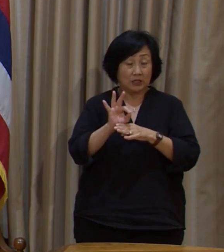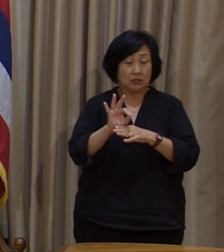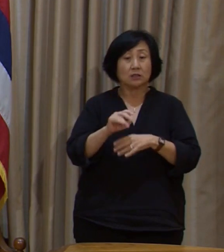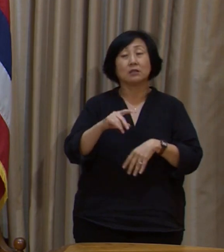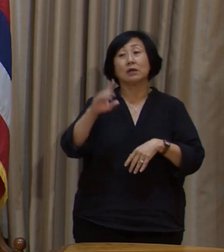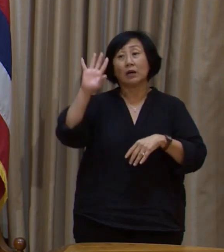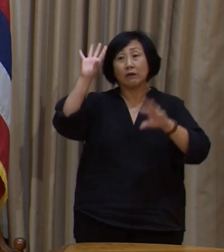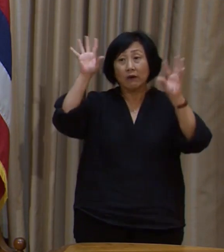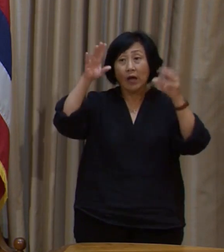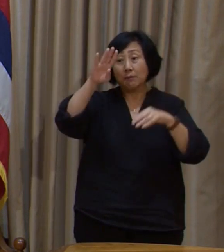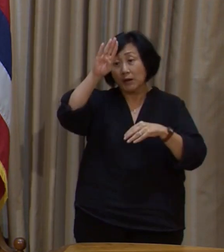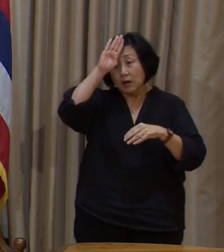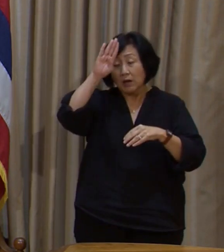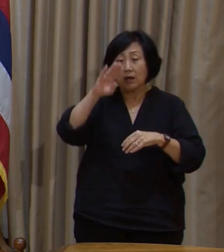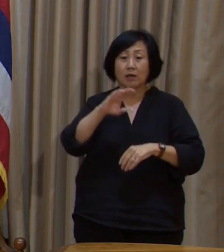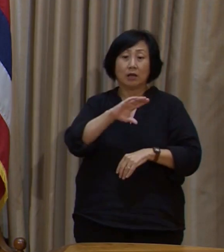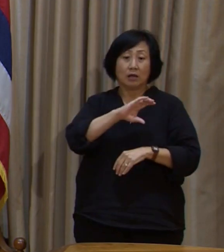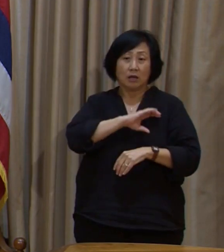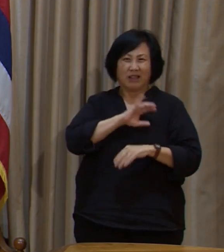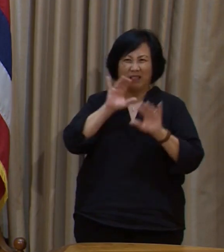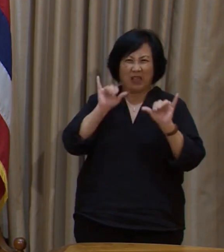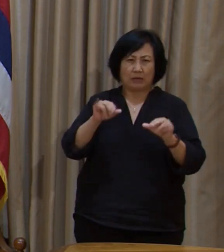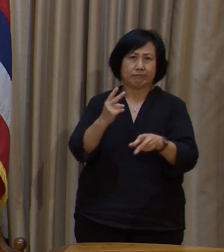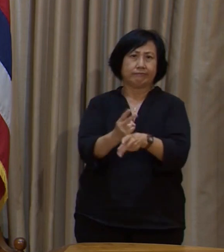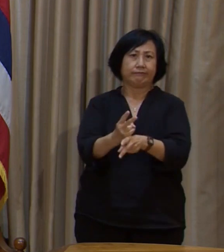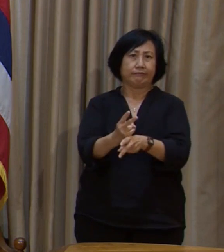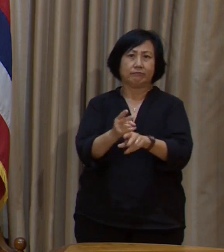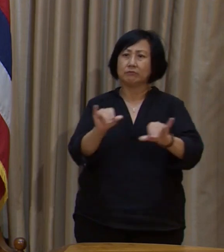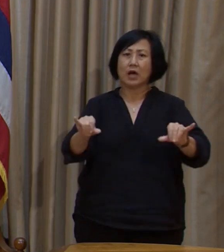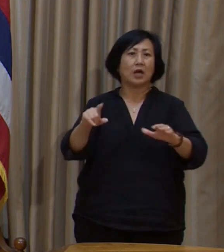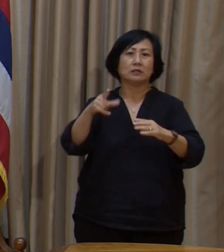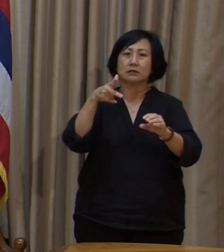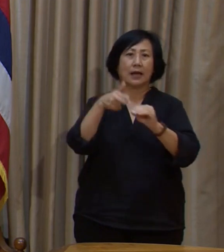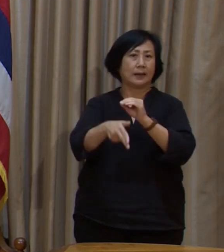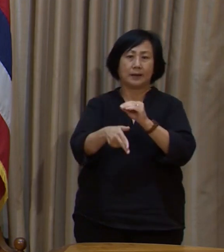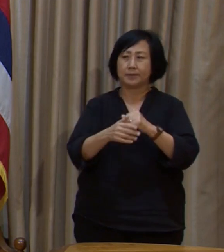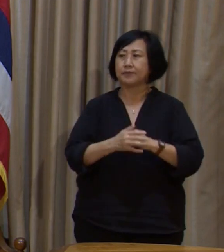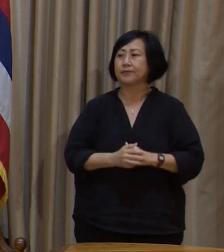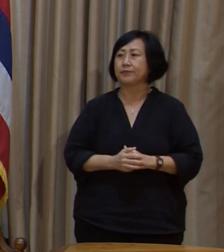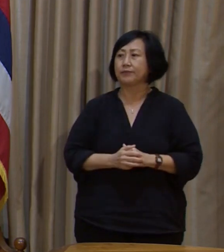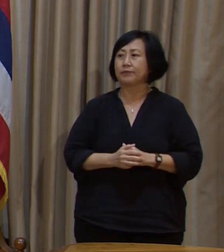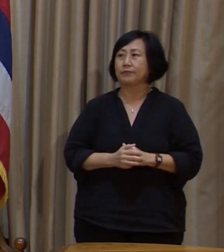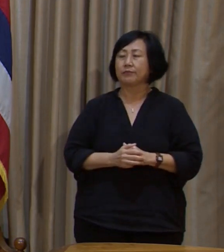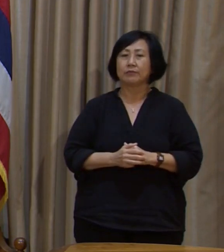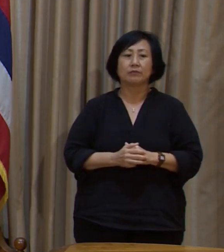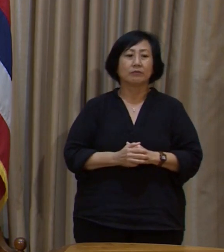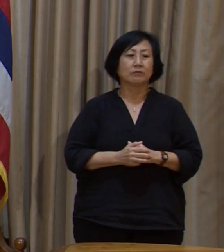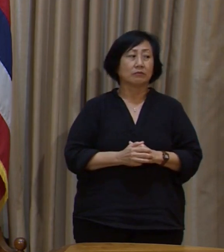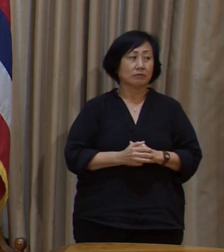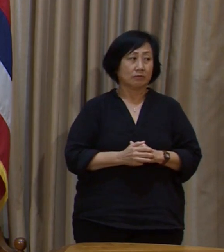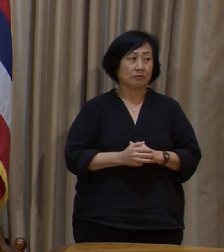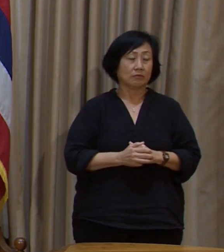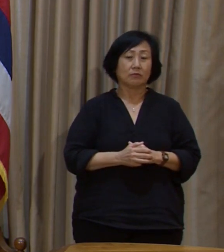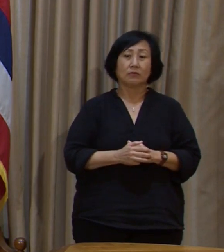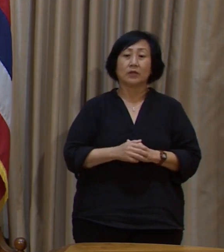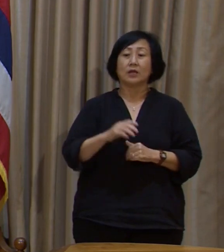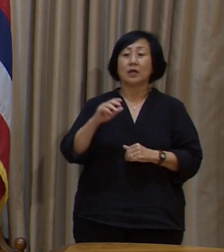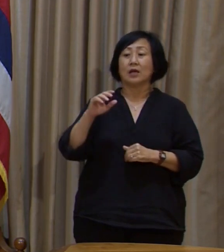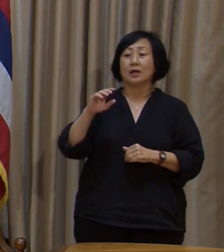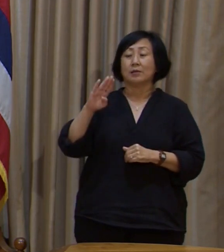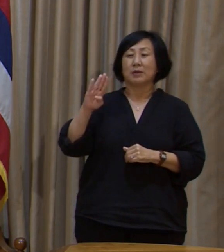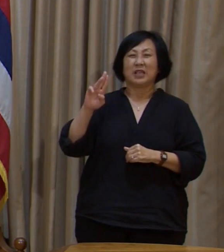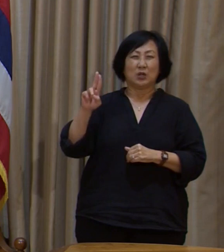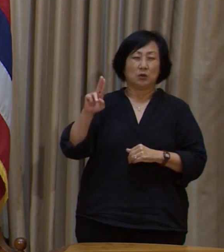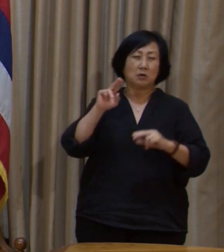responders and medical and public safety personnel. Specifically, Bargaining Unit